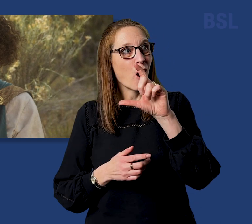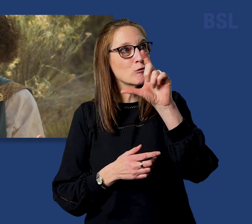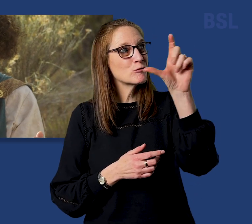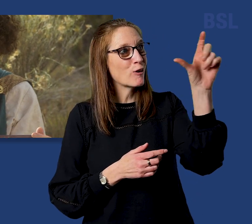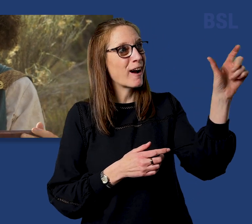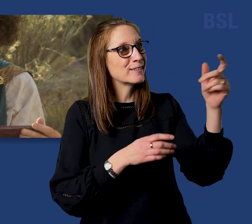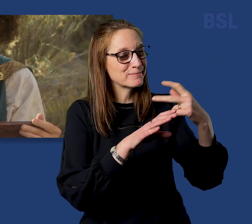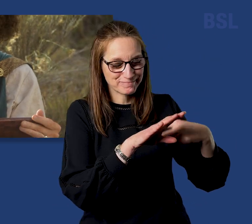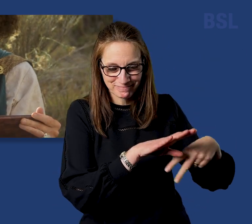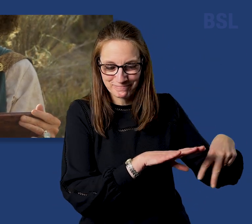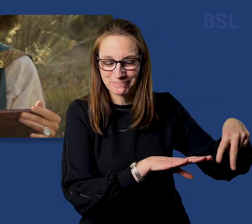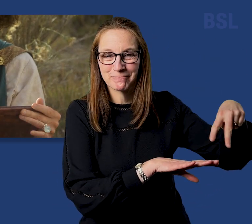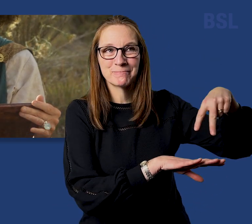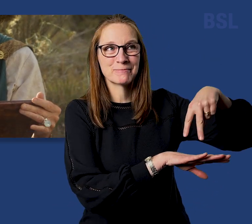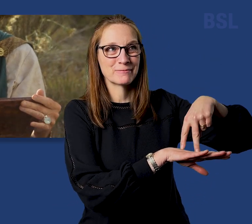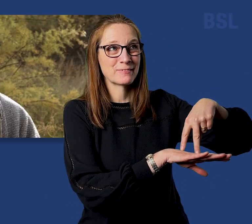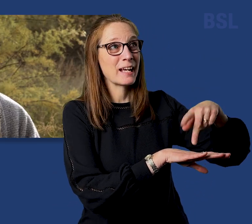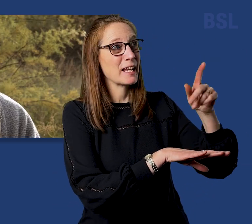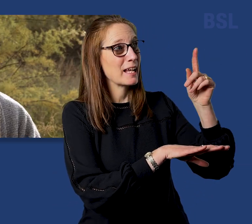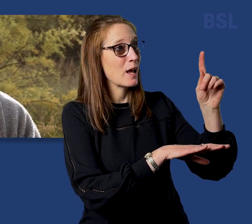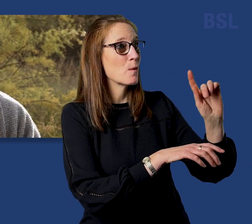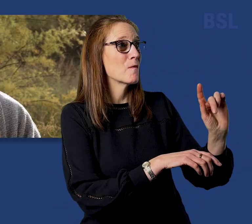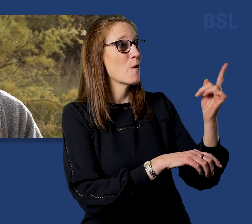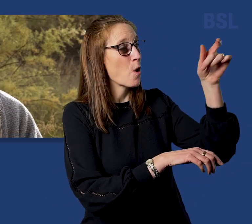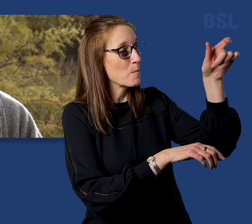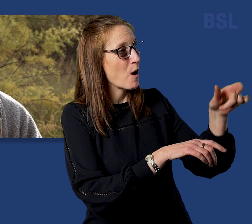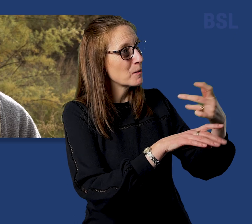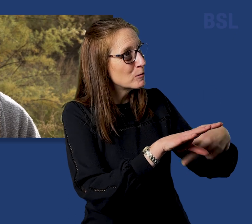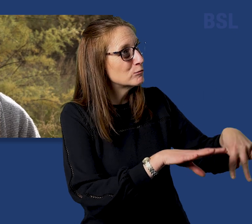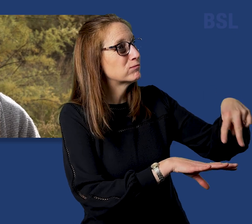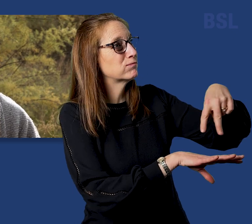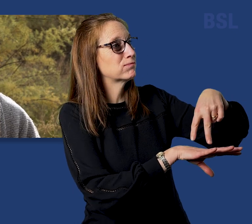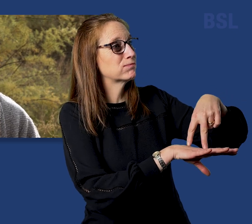risen from the dead and become the first fruits of them that slept.